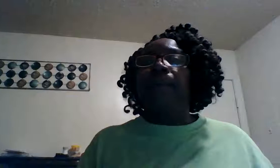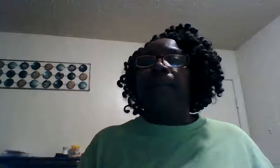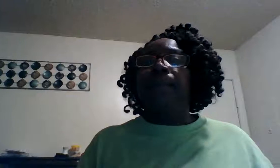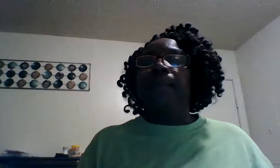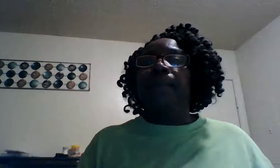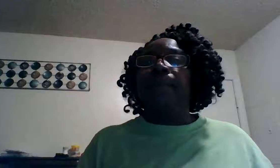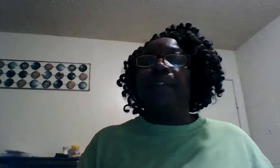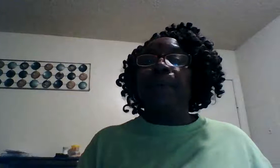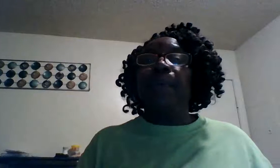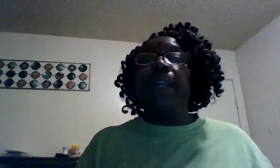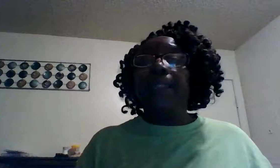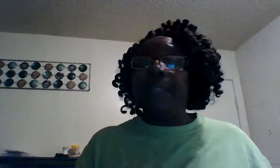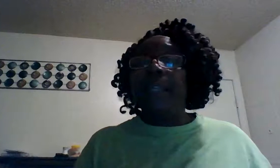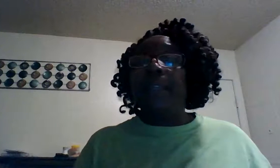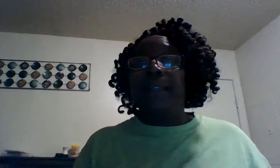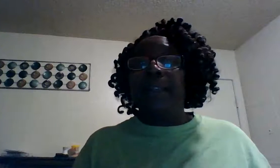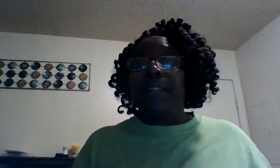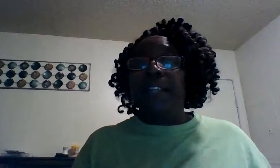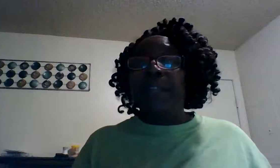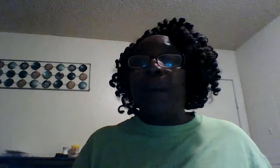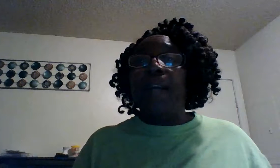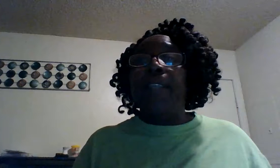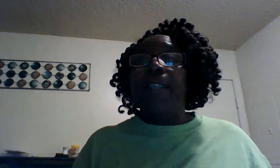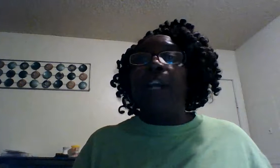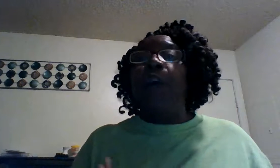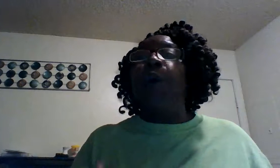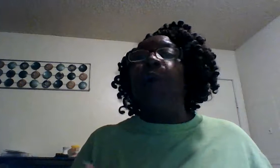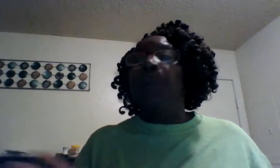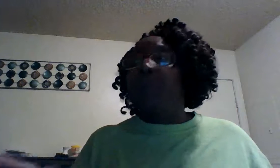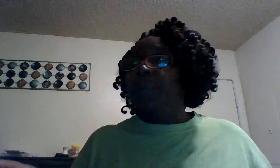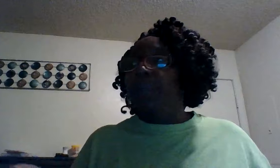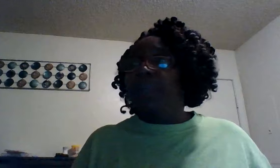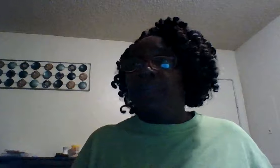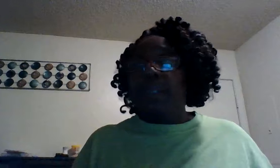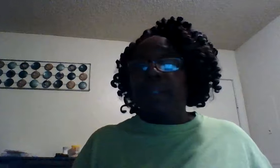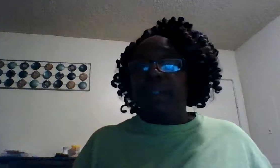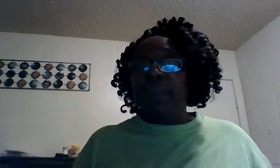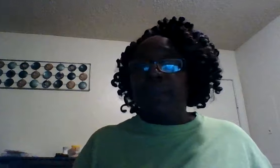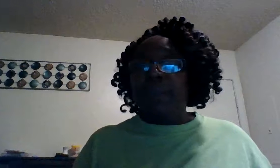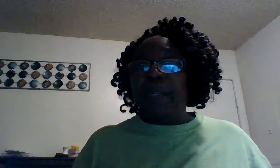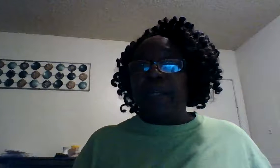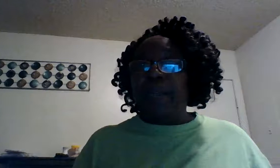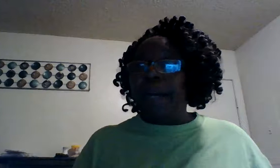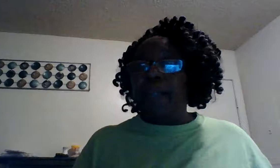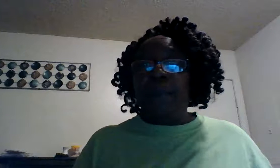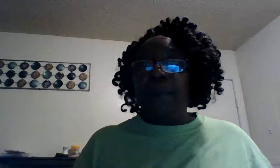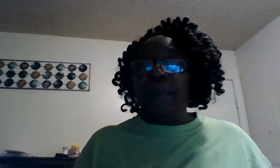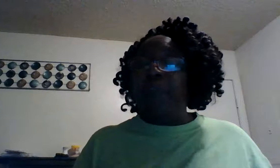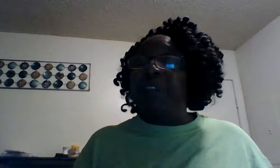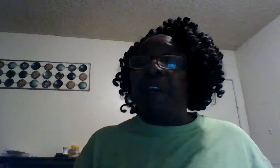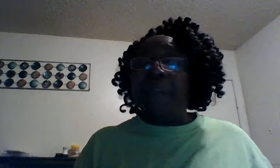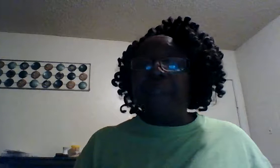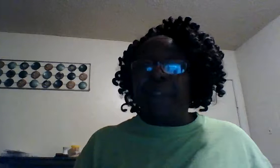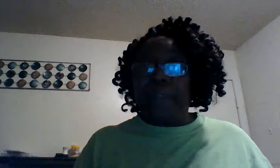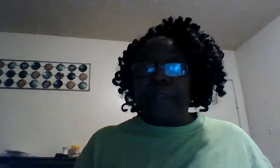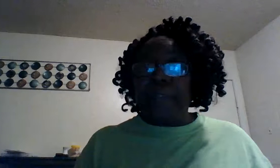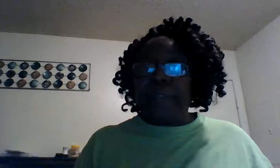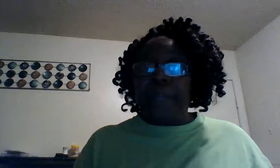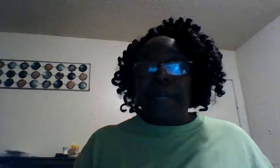through his love that's why i say who can separate god love from you nothing i